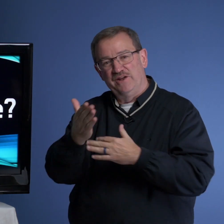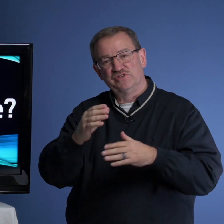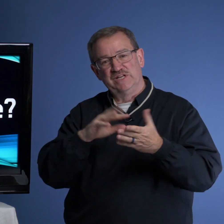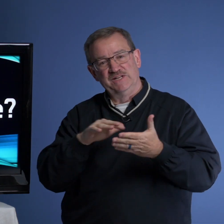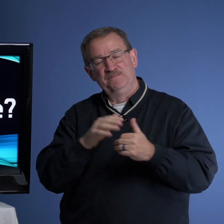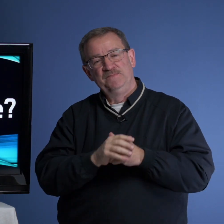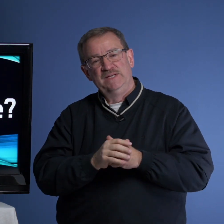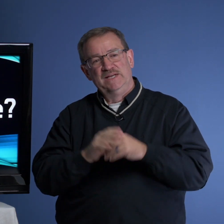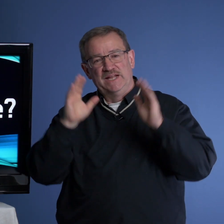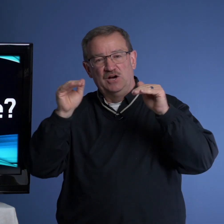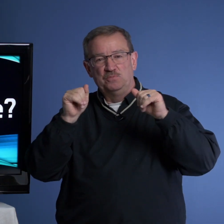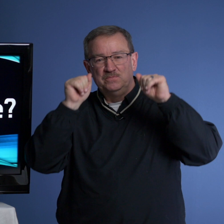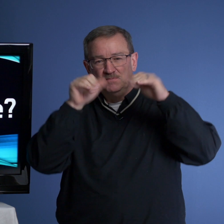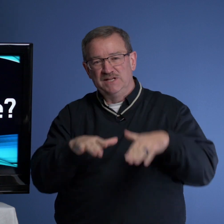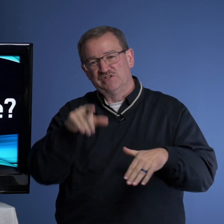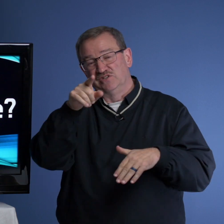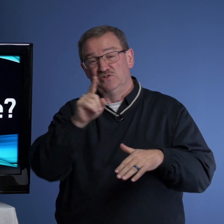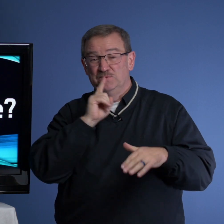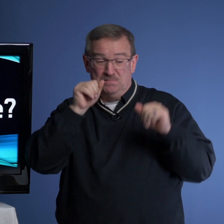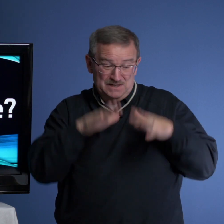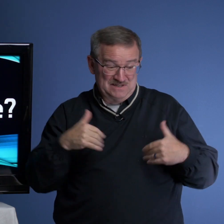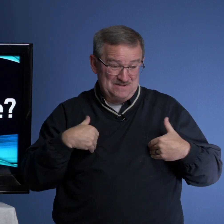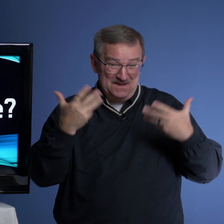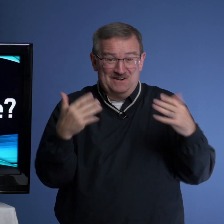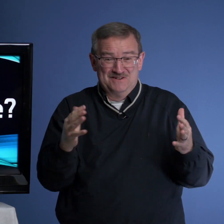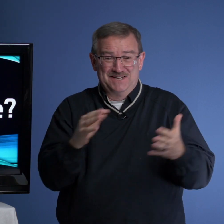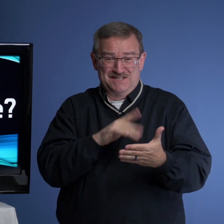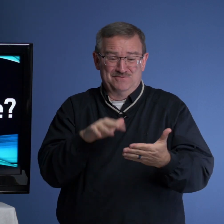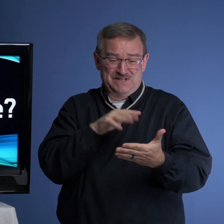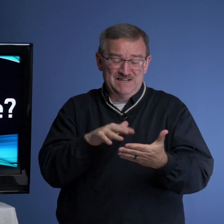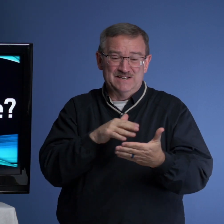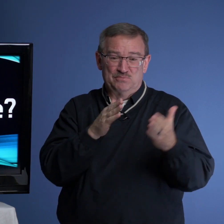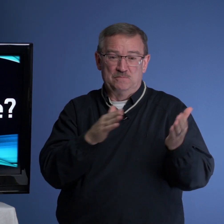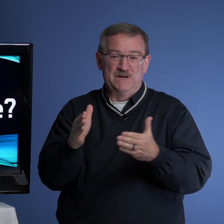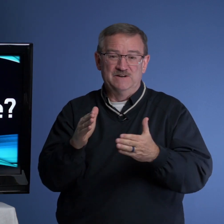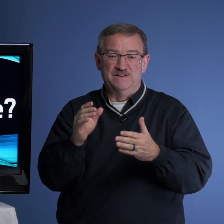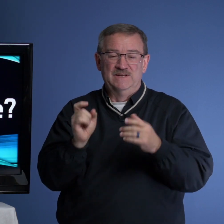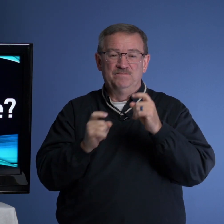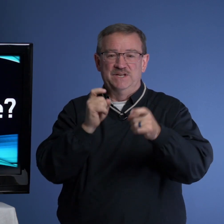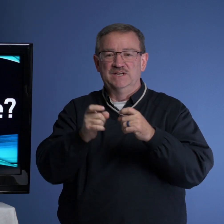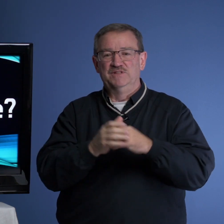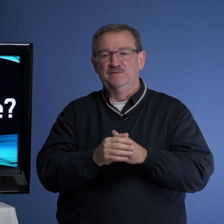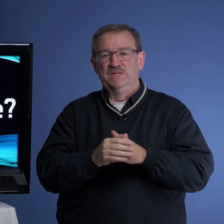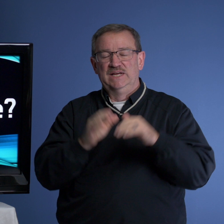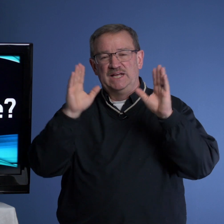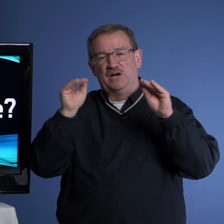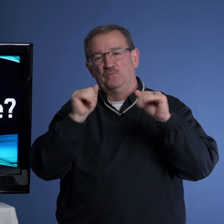our study. And I hope it'll be a blessing to you. It's been a blessing to me already as I've studied and prepared and given them. And I hope